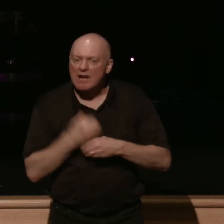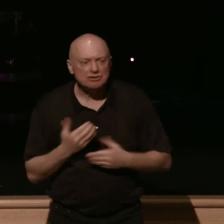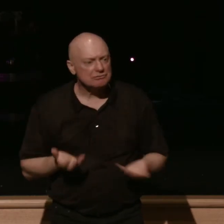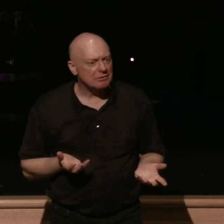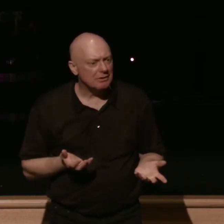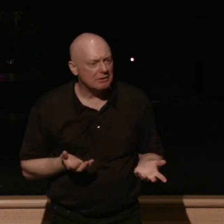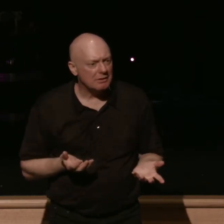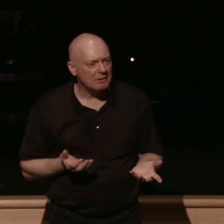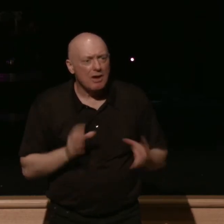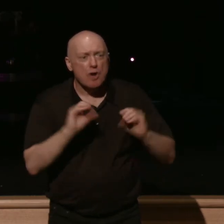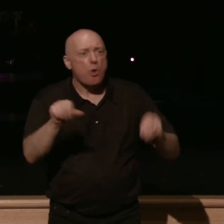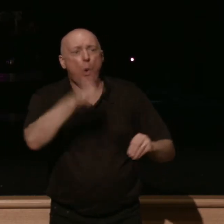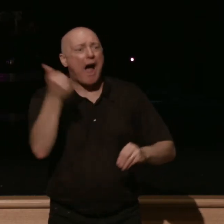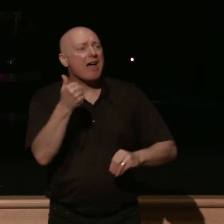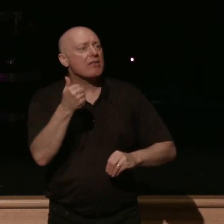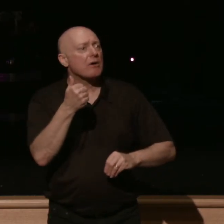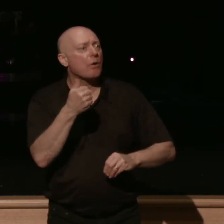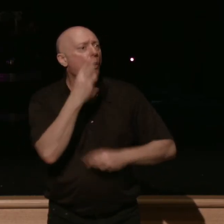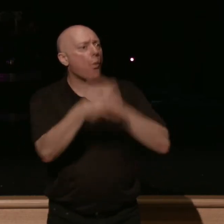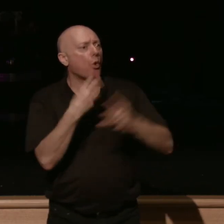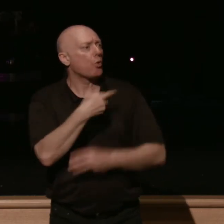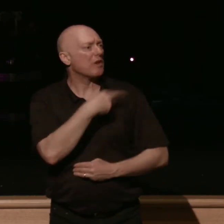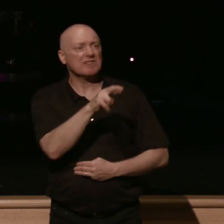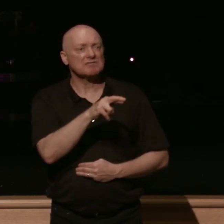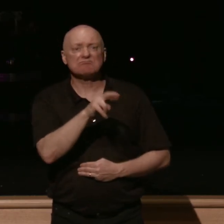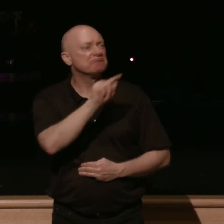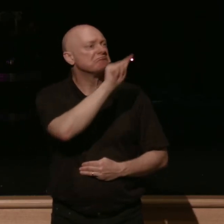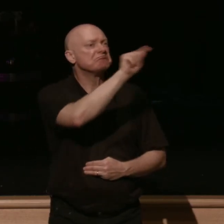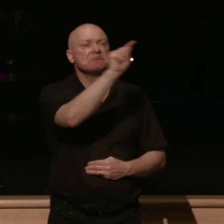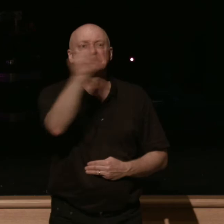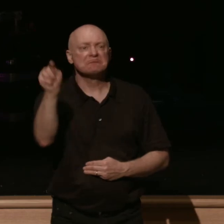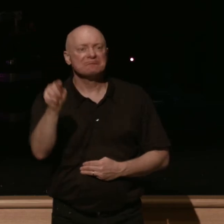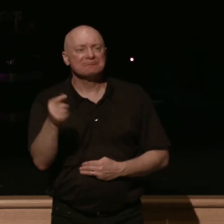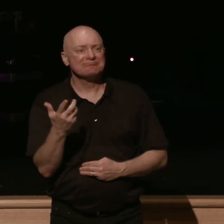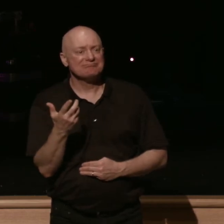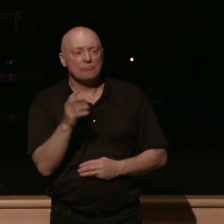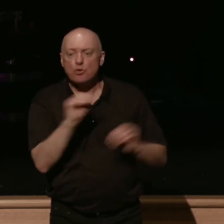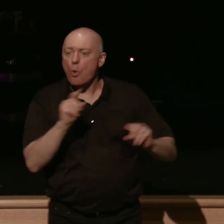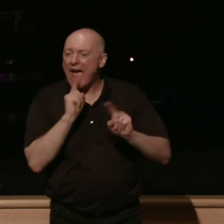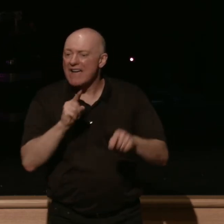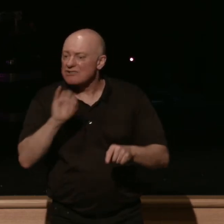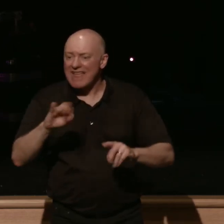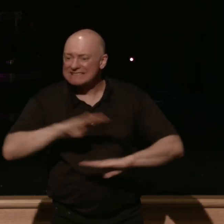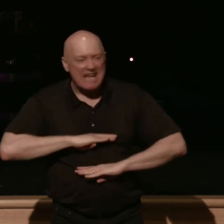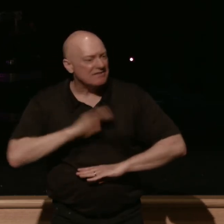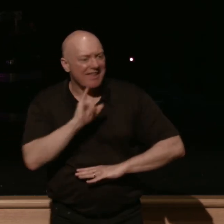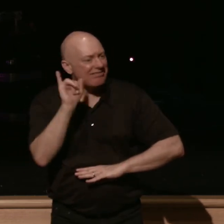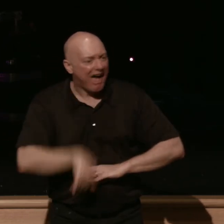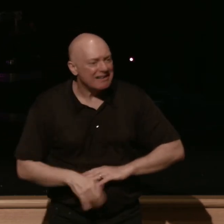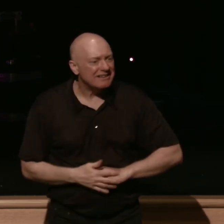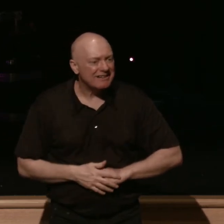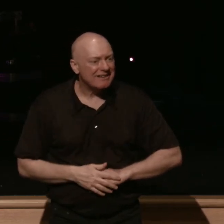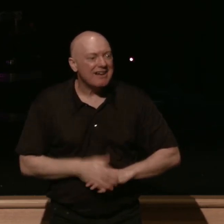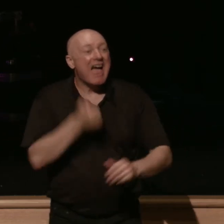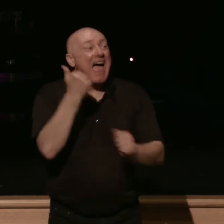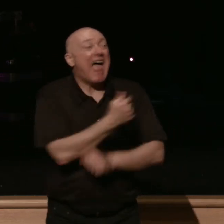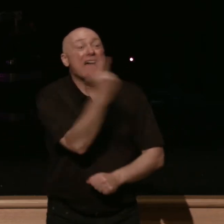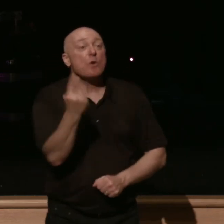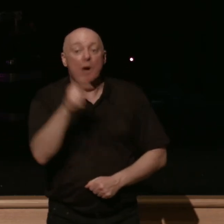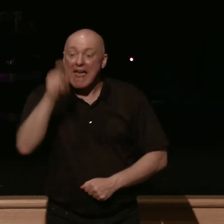no other world religion has an answer that satisfies like this everyone has to answer the question why